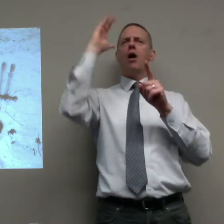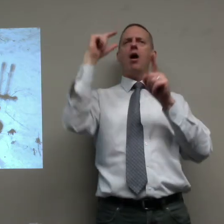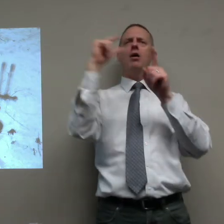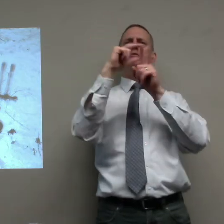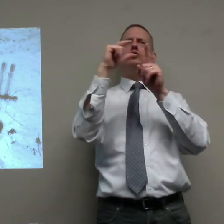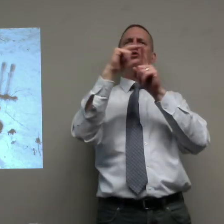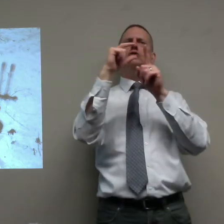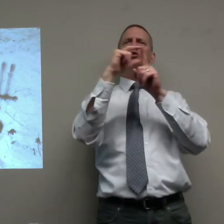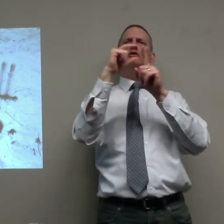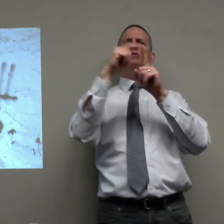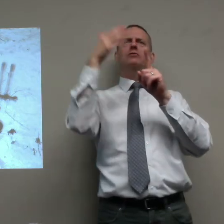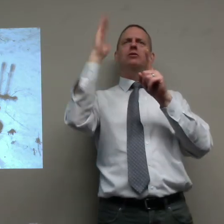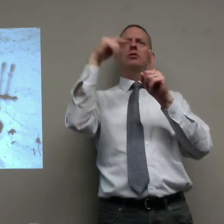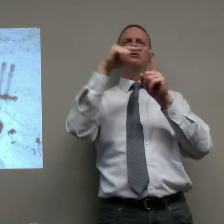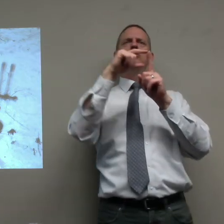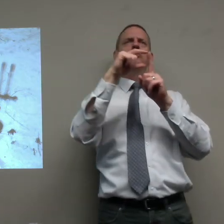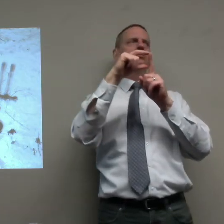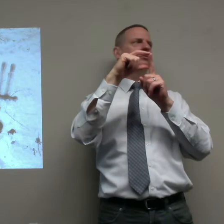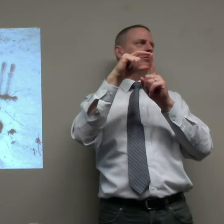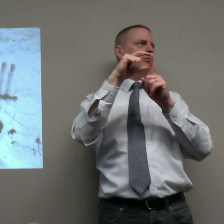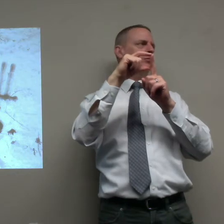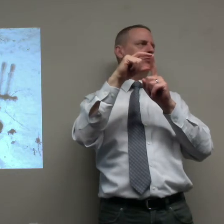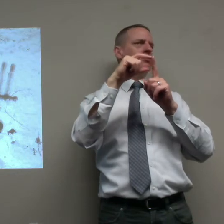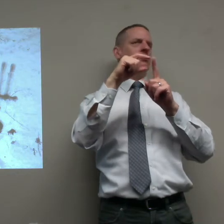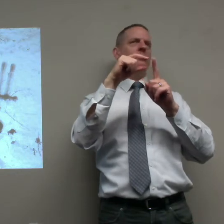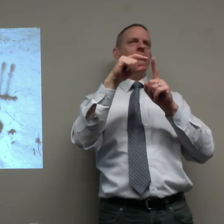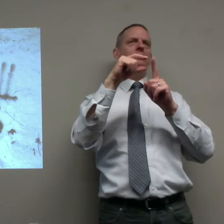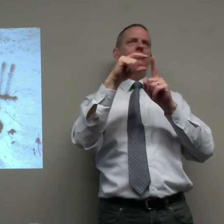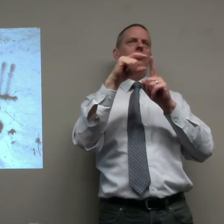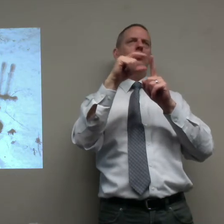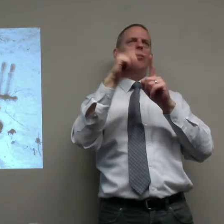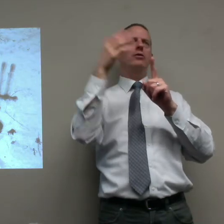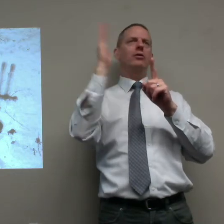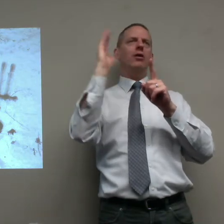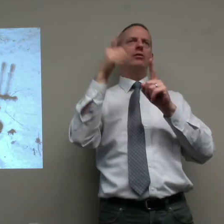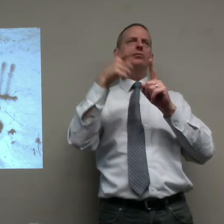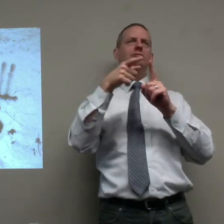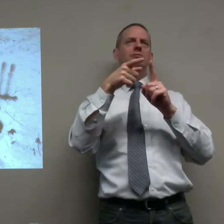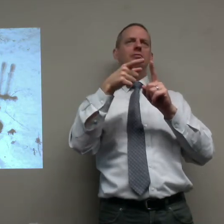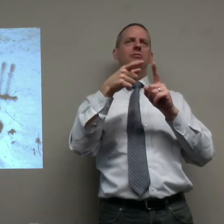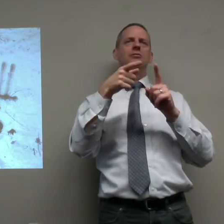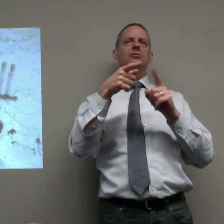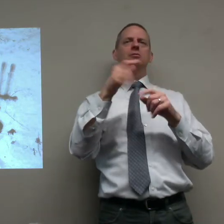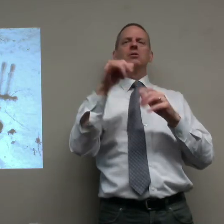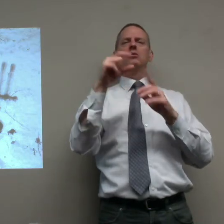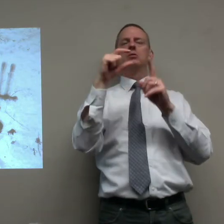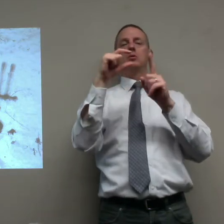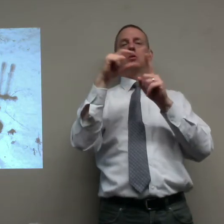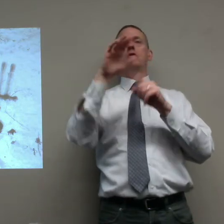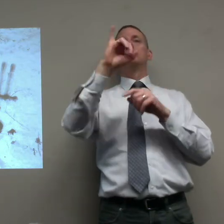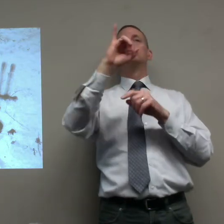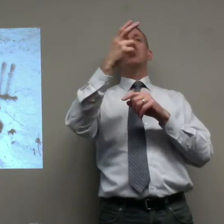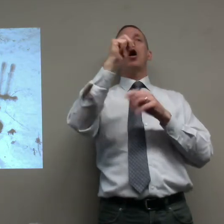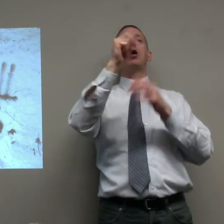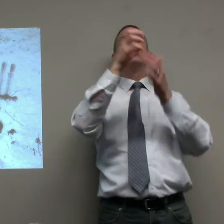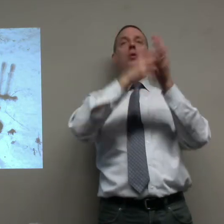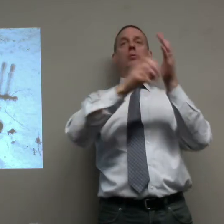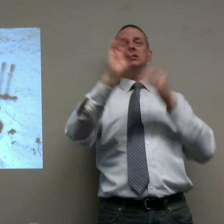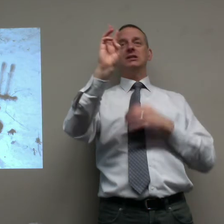The word of God touches the heart. Oh, yeah. I remember that. I remember that,